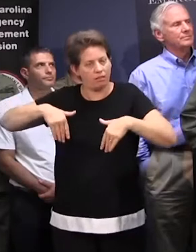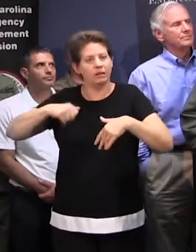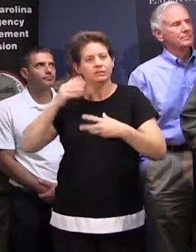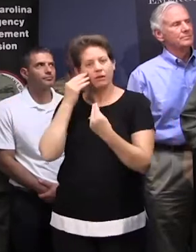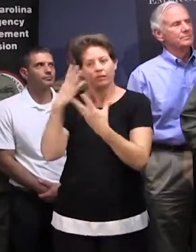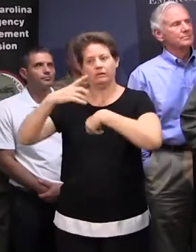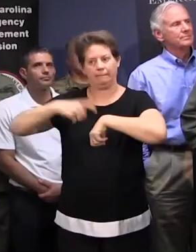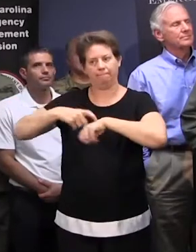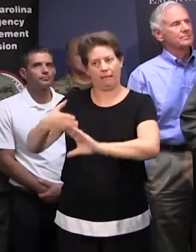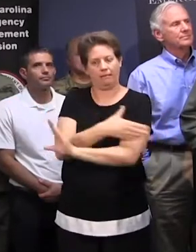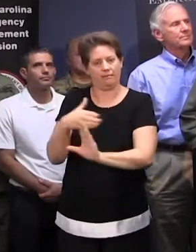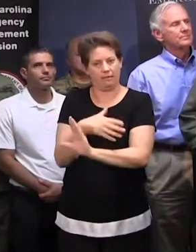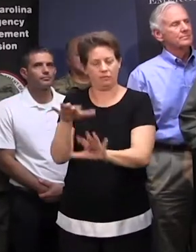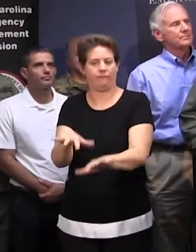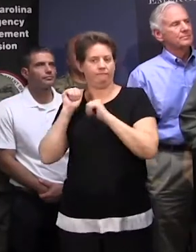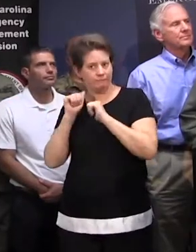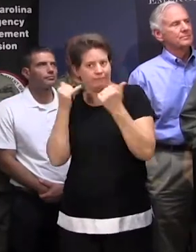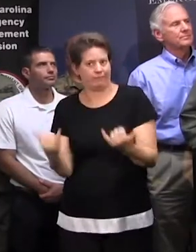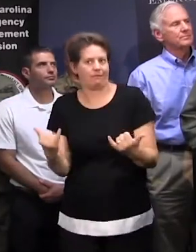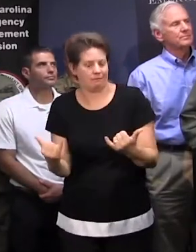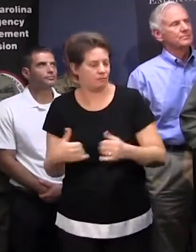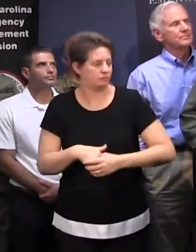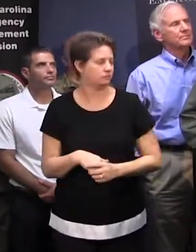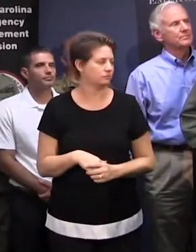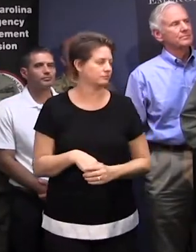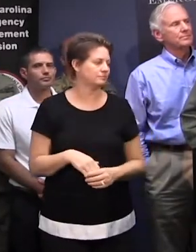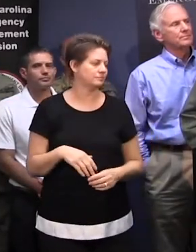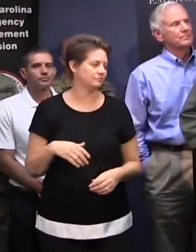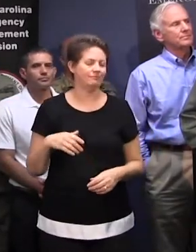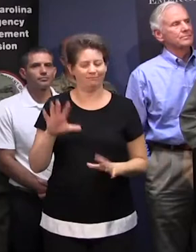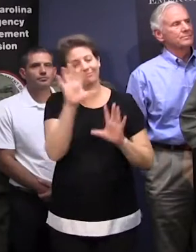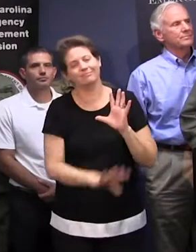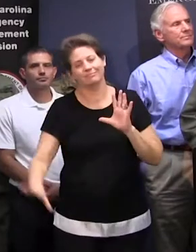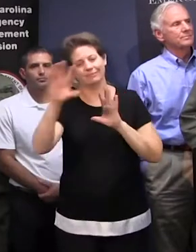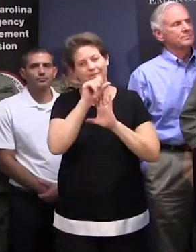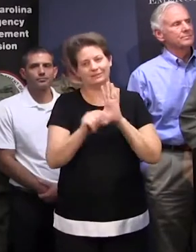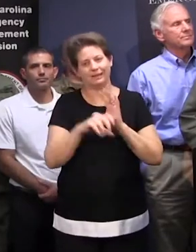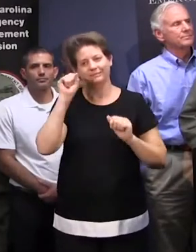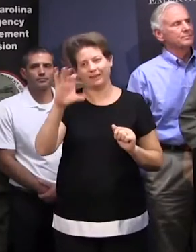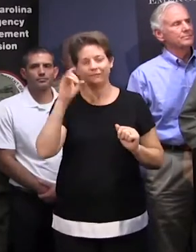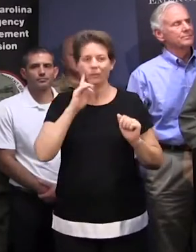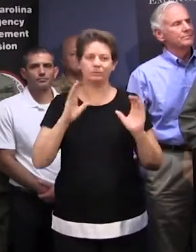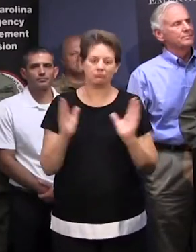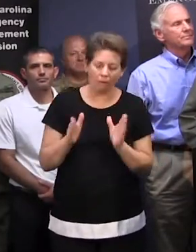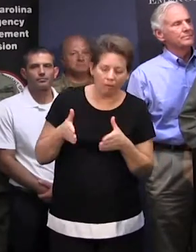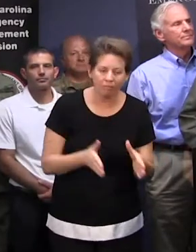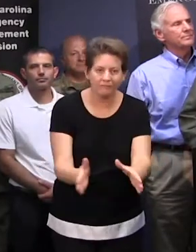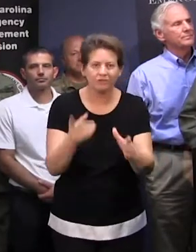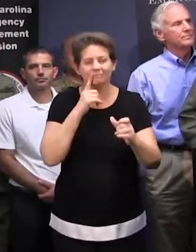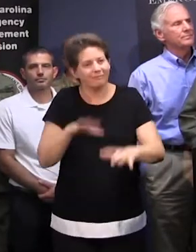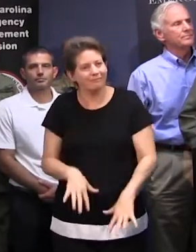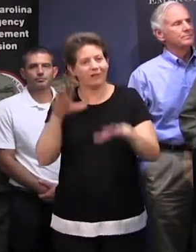is very timely. Again, we have a history across the state, especially these small rivers that can flood